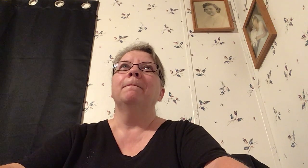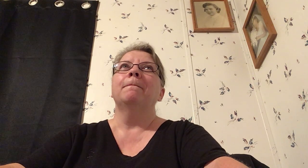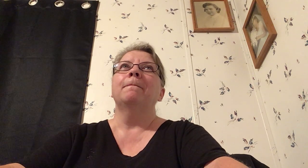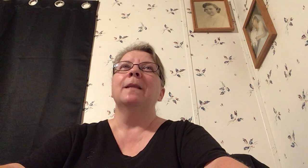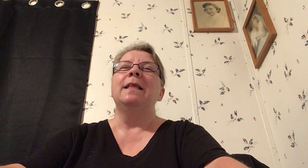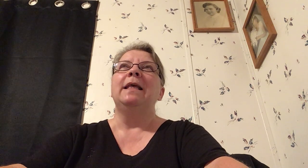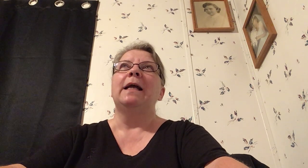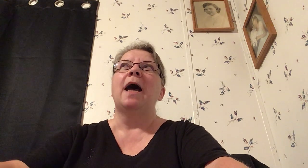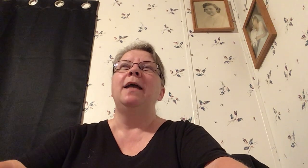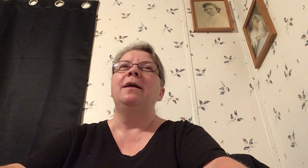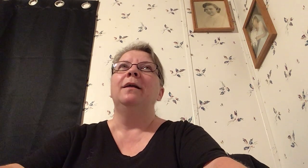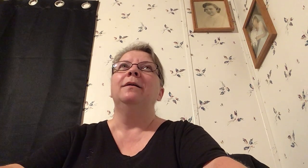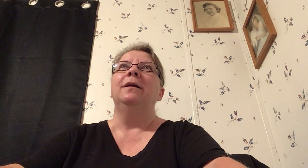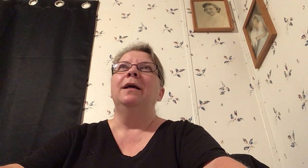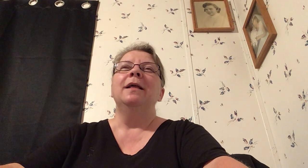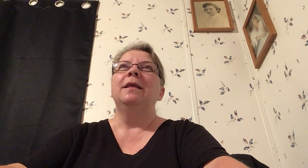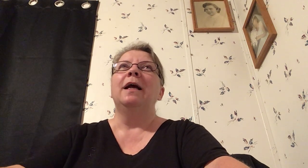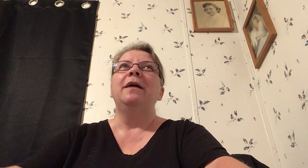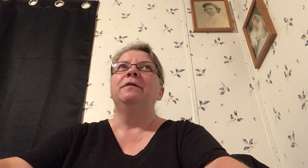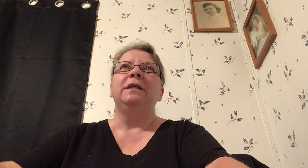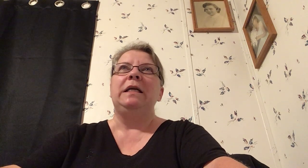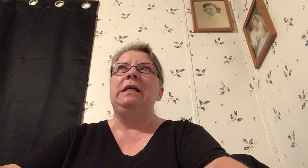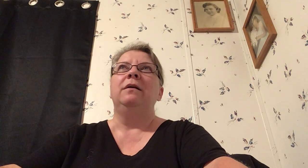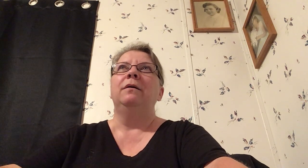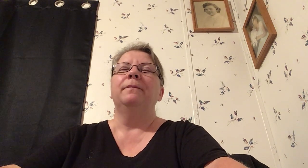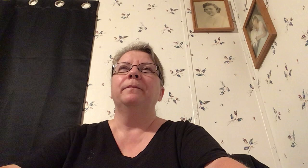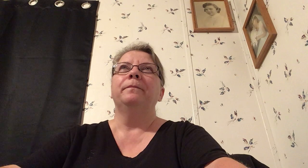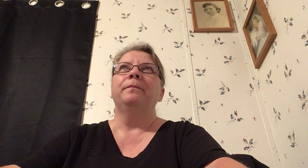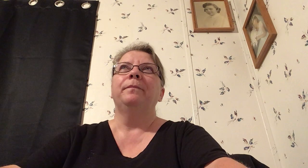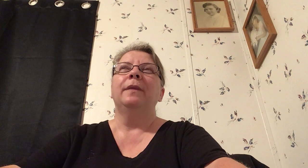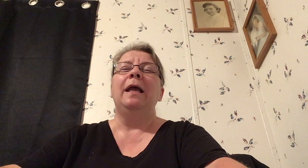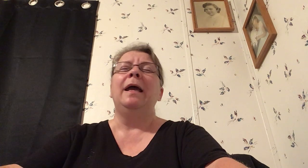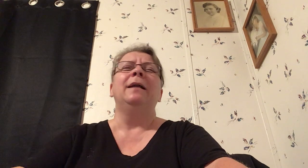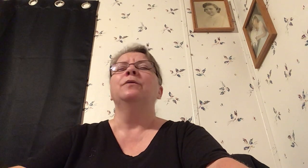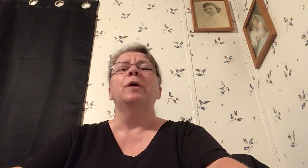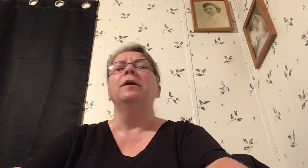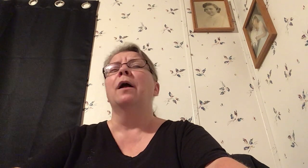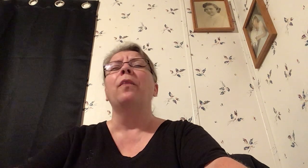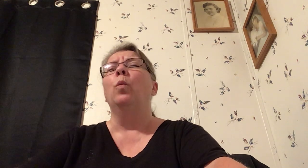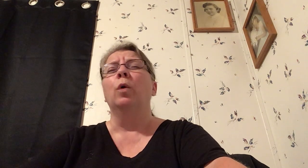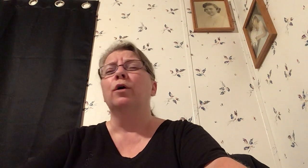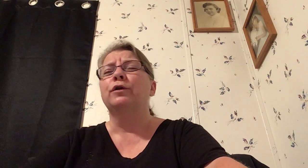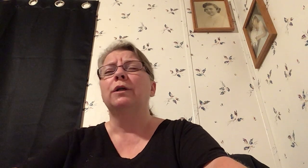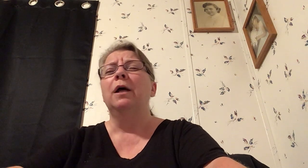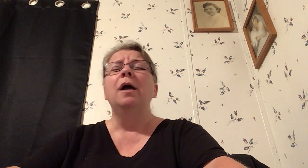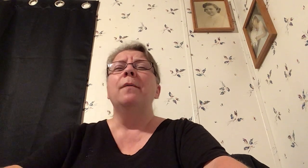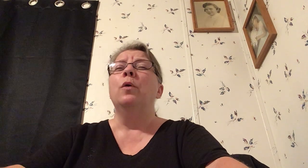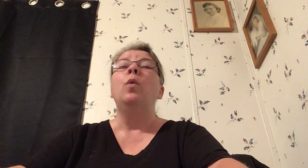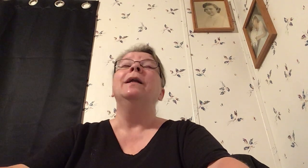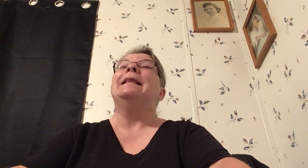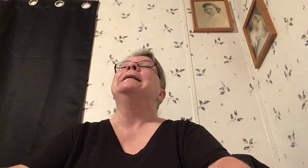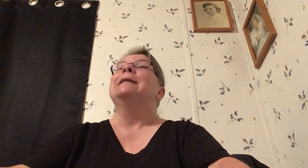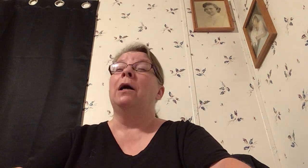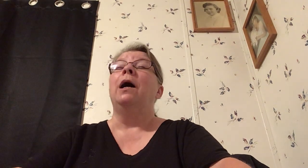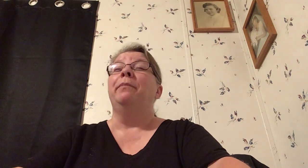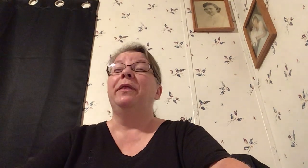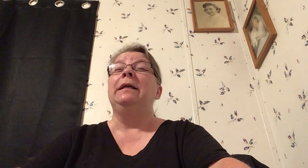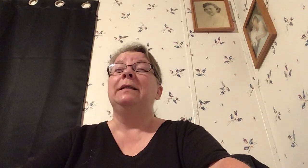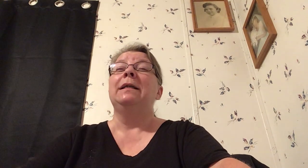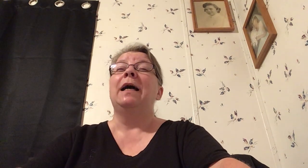that I can that I have seen and it's probably not the worst but one of the top things that I